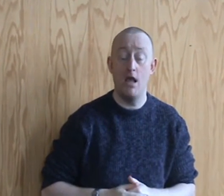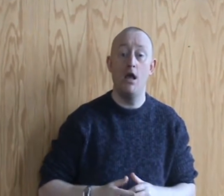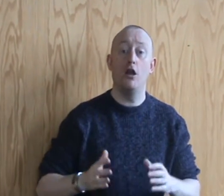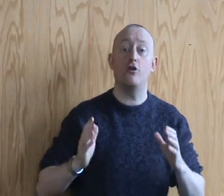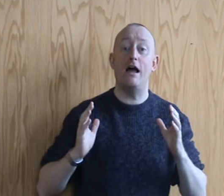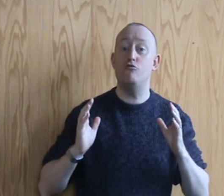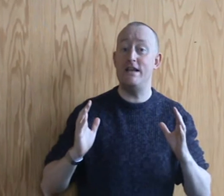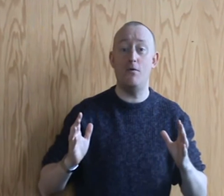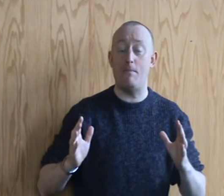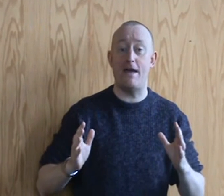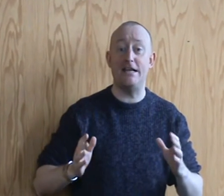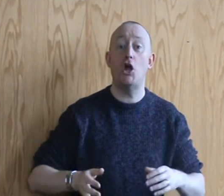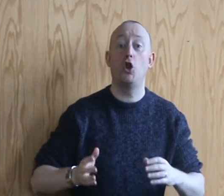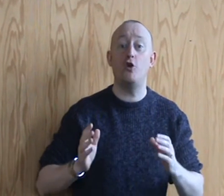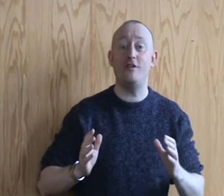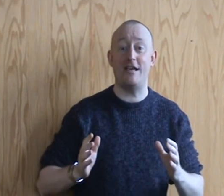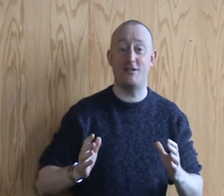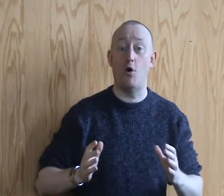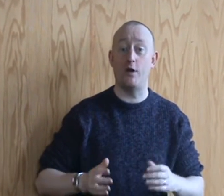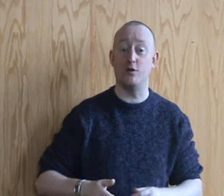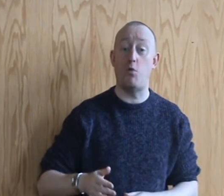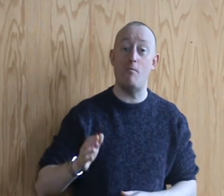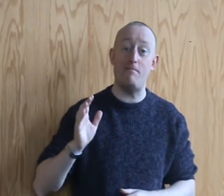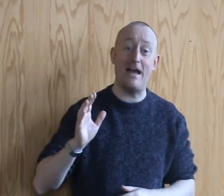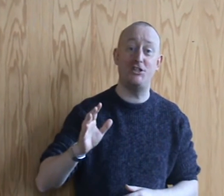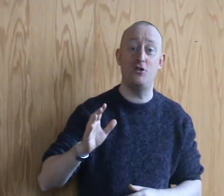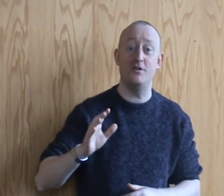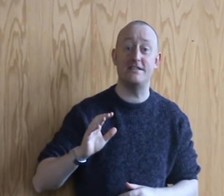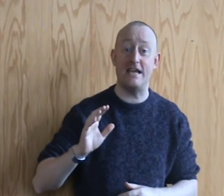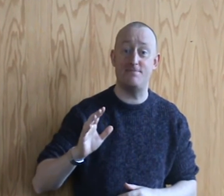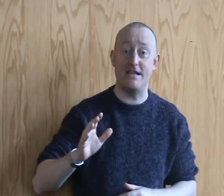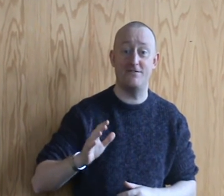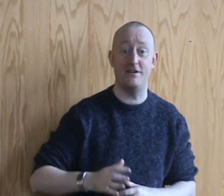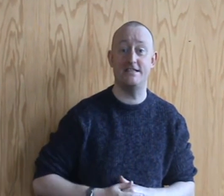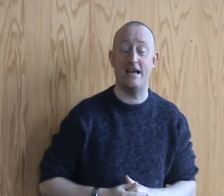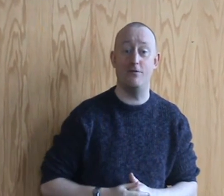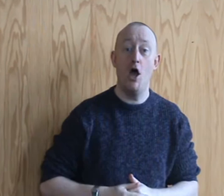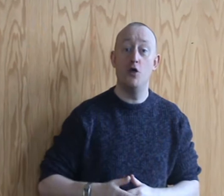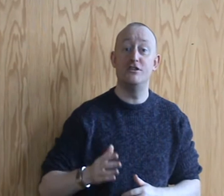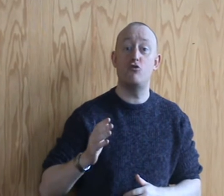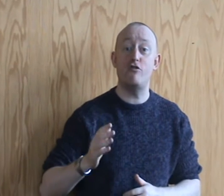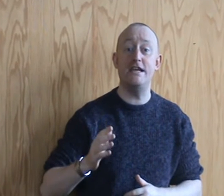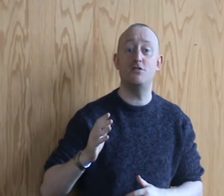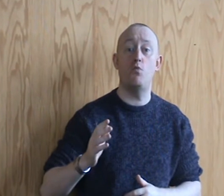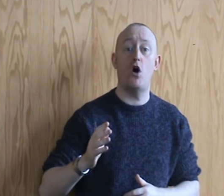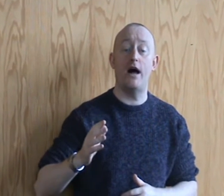Look read the webpage look at the testimonials what my past student say speaks for itself there's a reason why